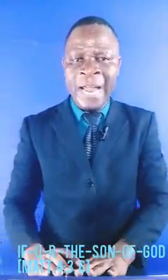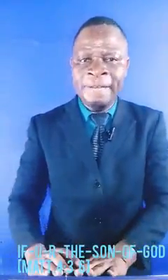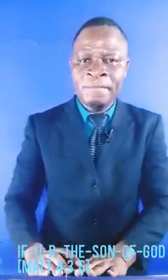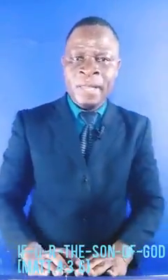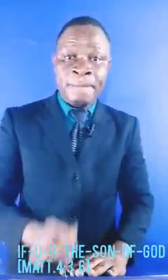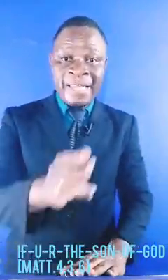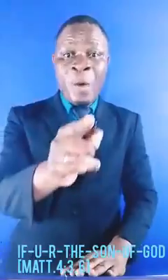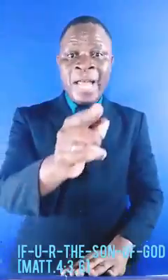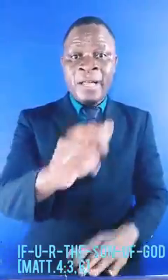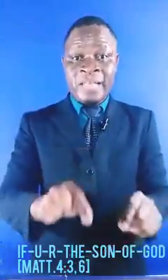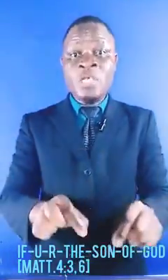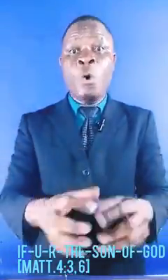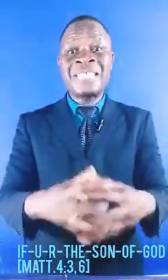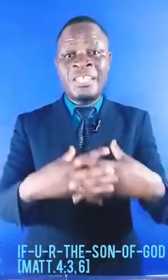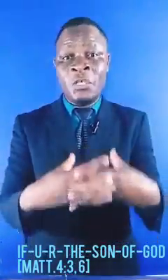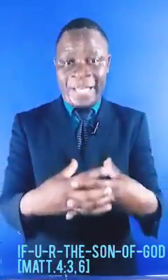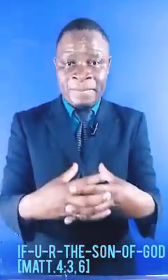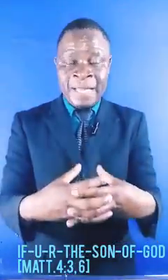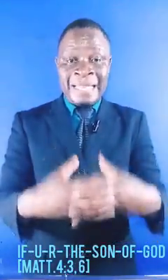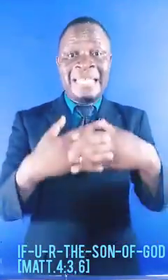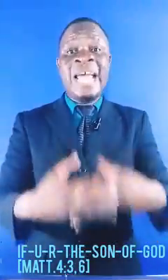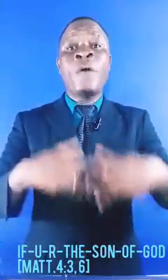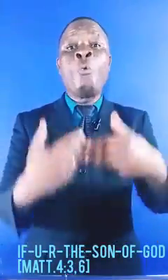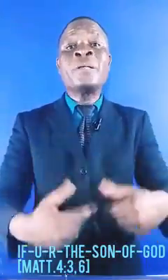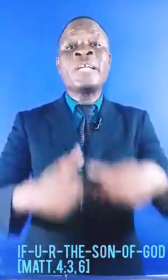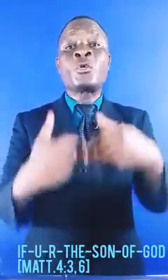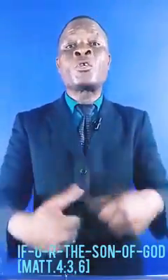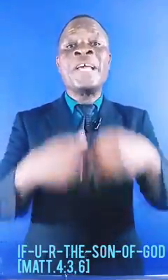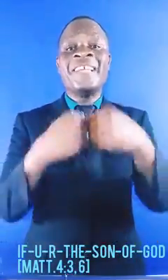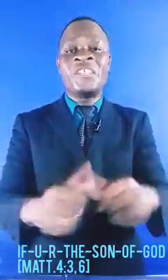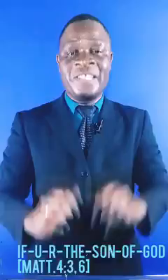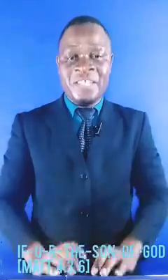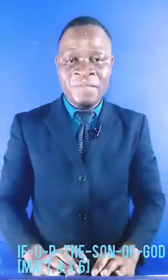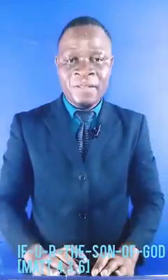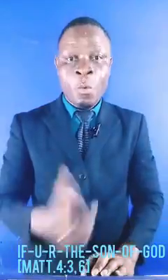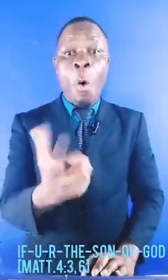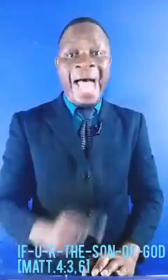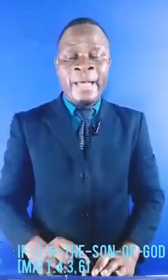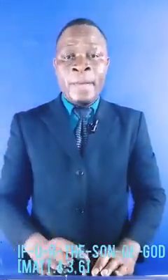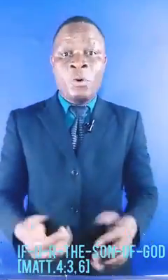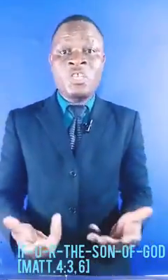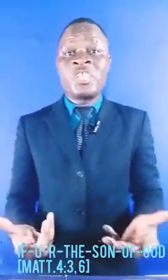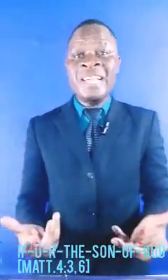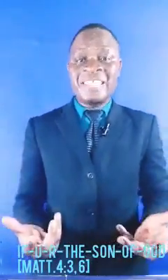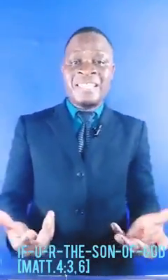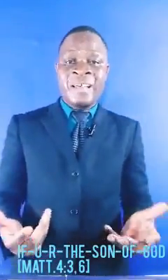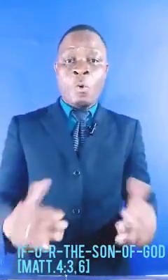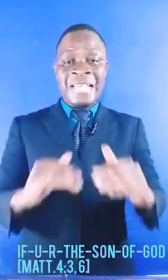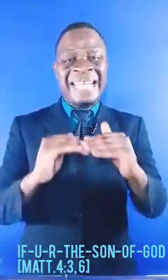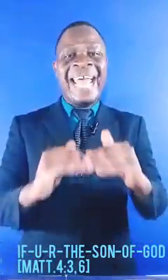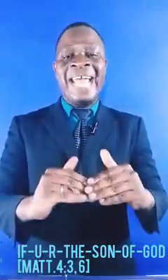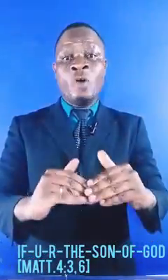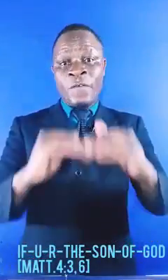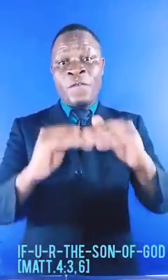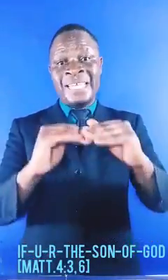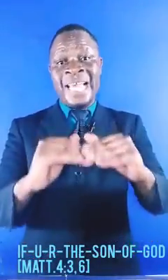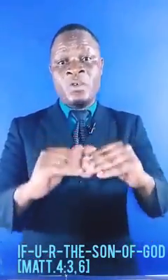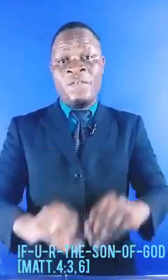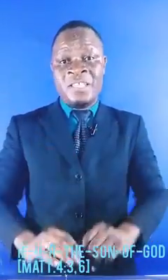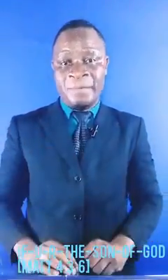bread. By the way, this was a trick. The devil wanted to trick Jesus. Why? Because Jesus, was at the end of 40 days of fasting.